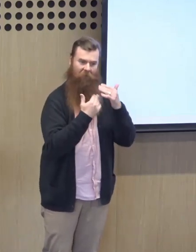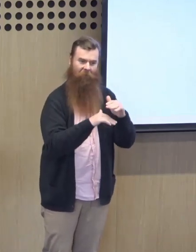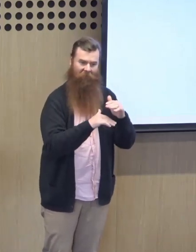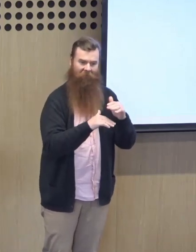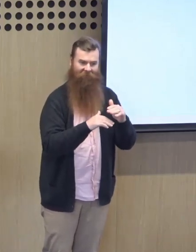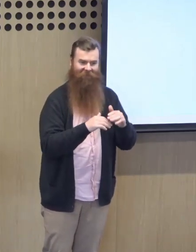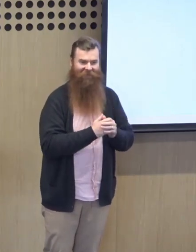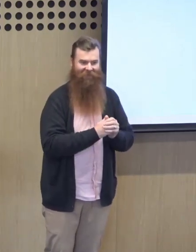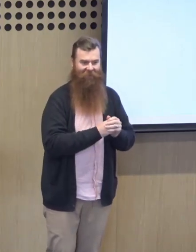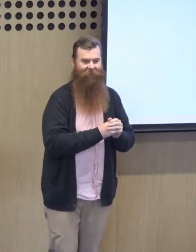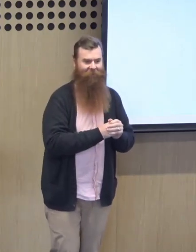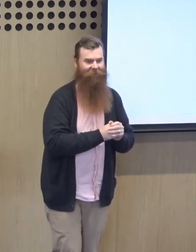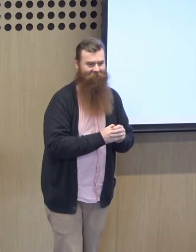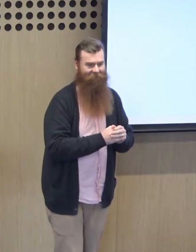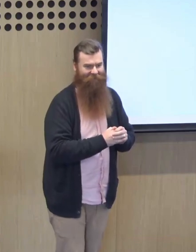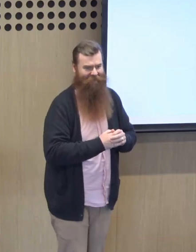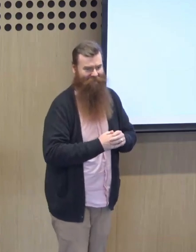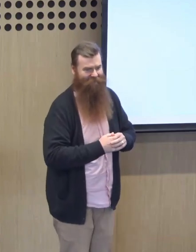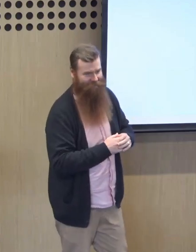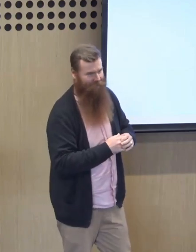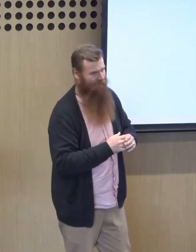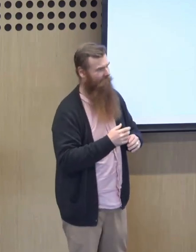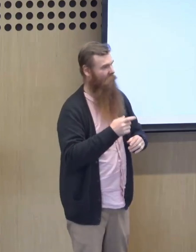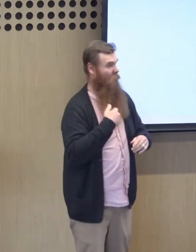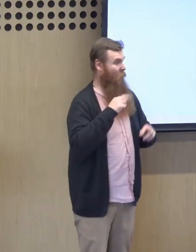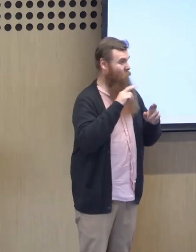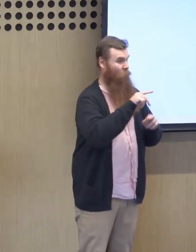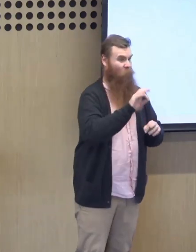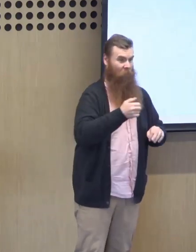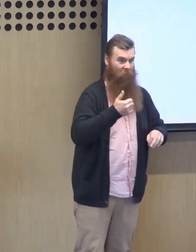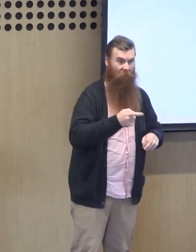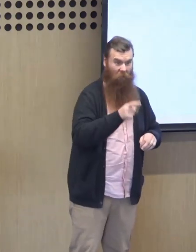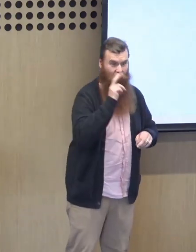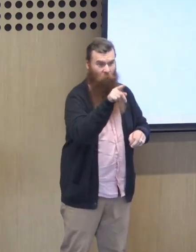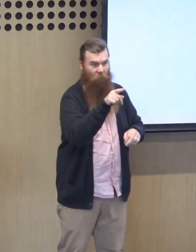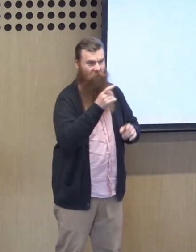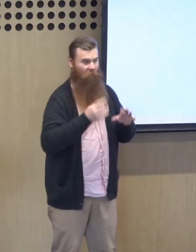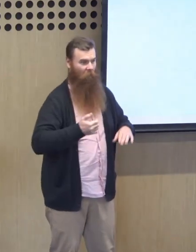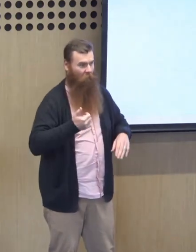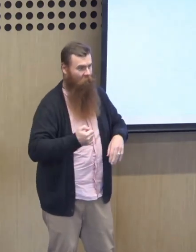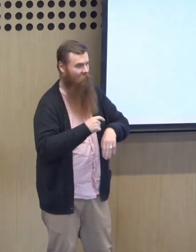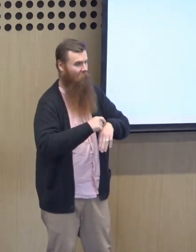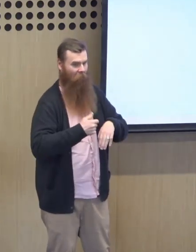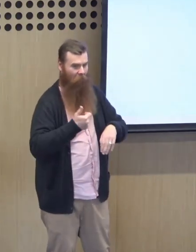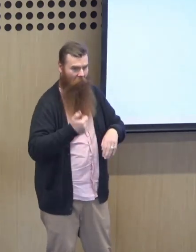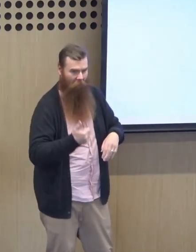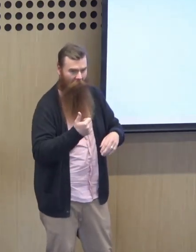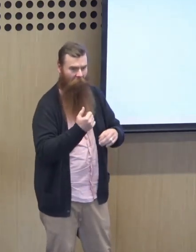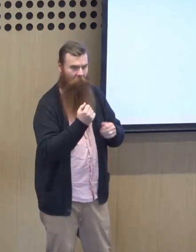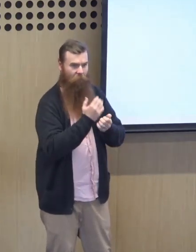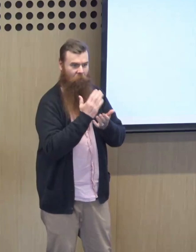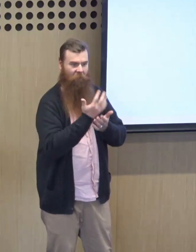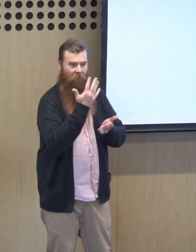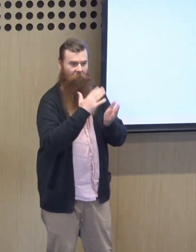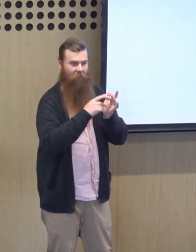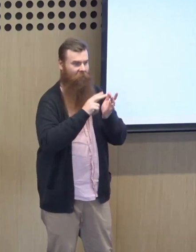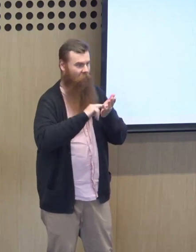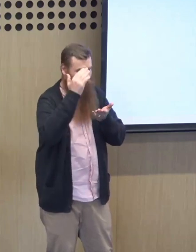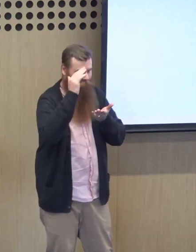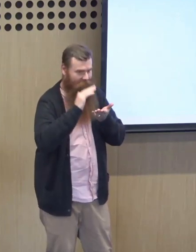a lot of research rather in this space, so I have a lot of pleasure in delivering some of the findings. You know, hopefully you... I hope to